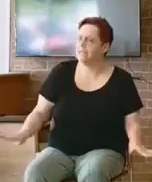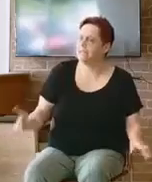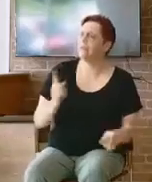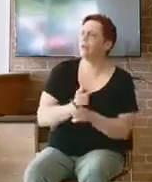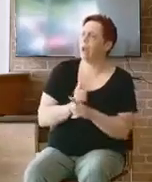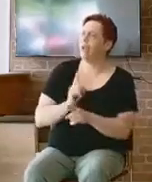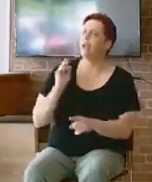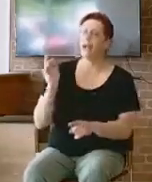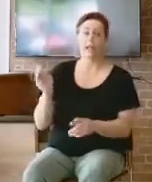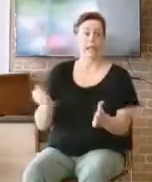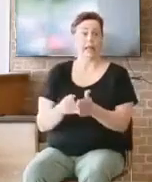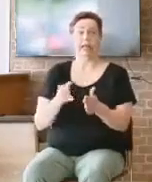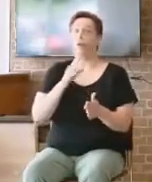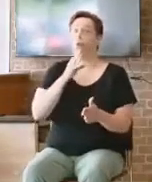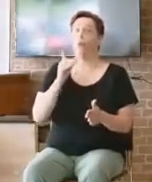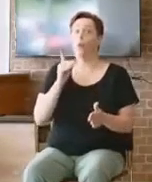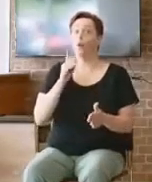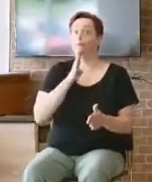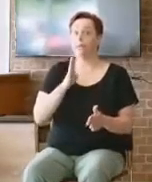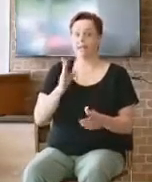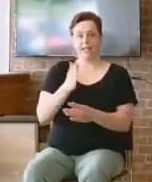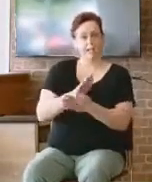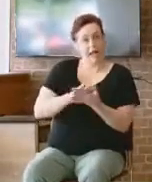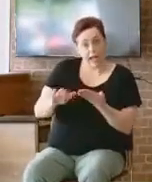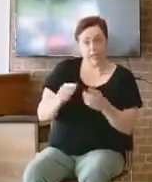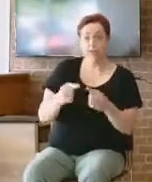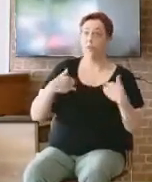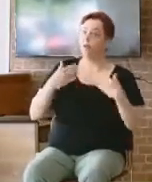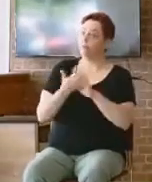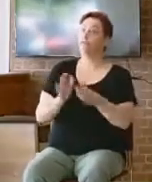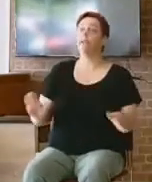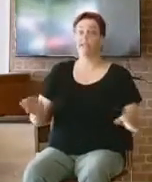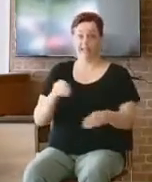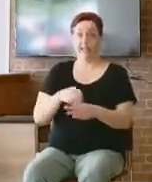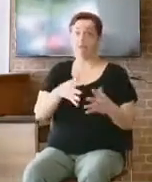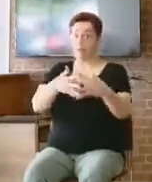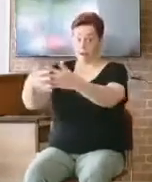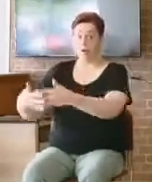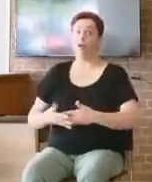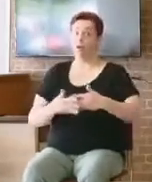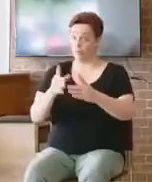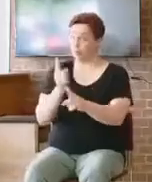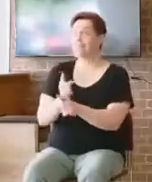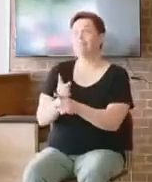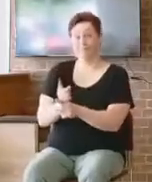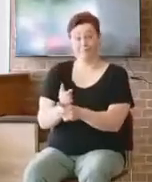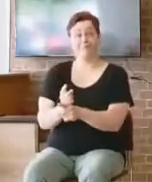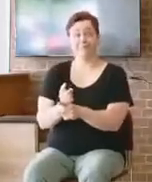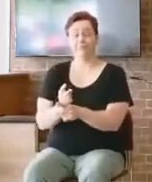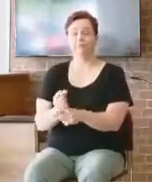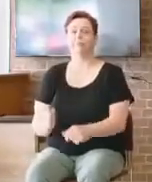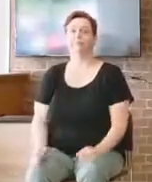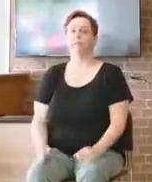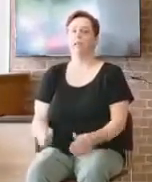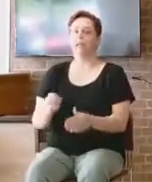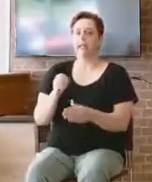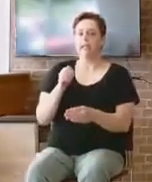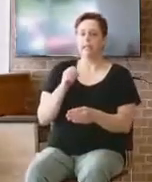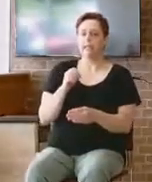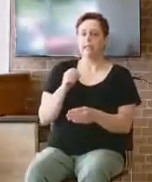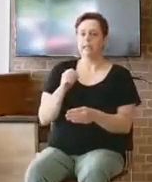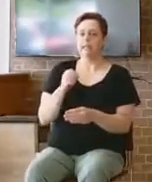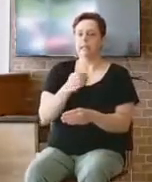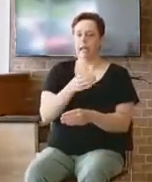some division here, isn't it? But there was peace amongst these two nations. But then here, now we have chapter 8. And it says, and it came